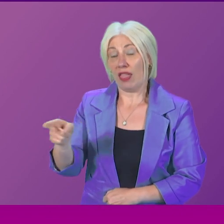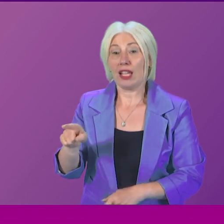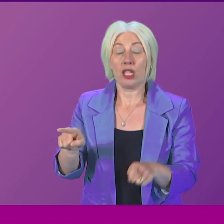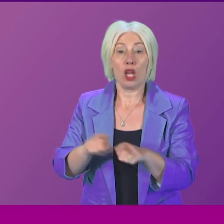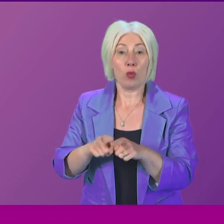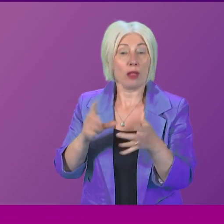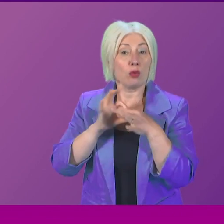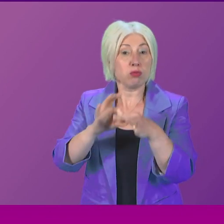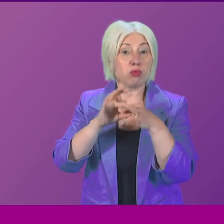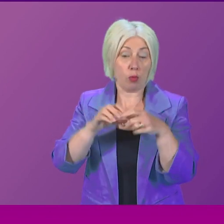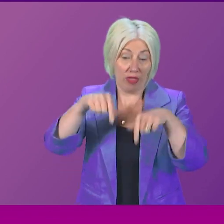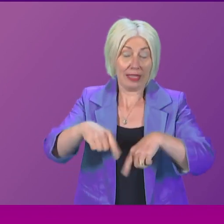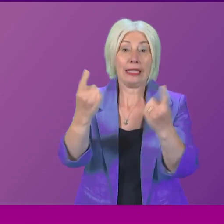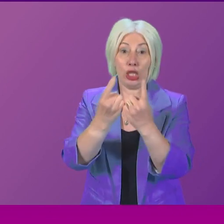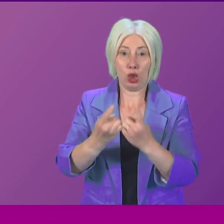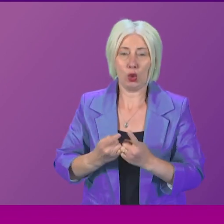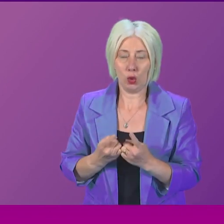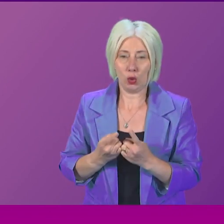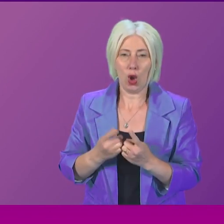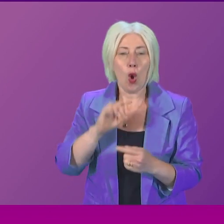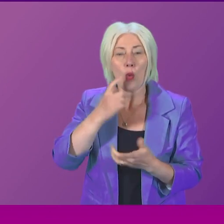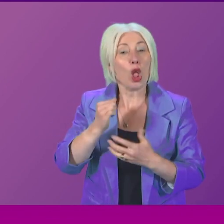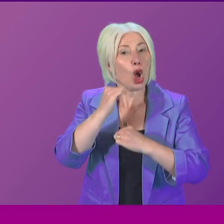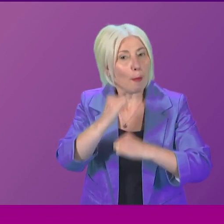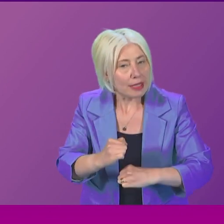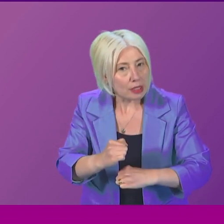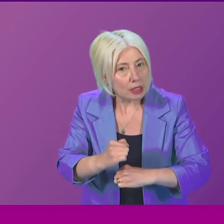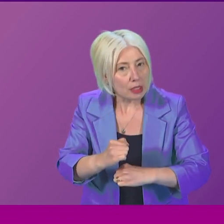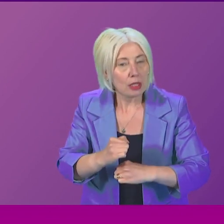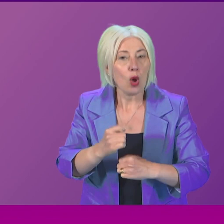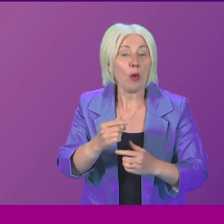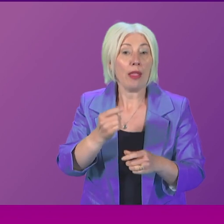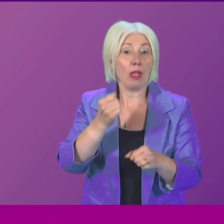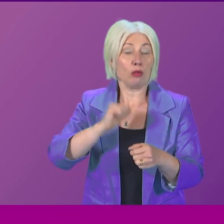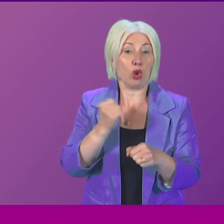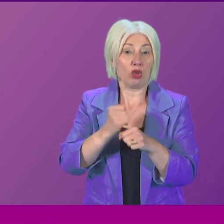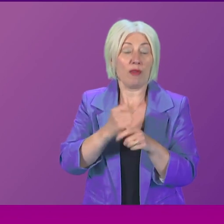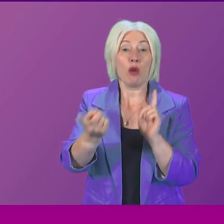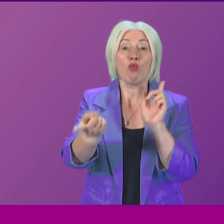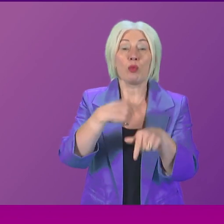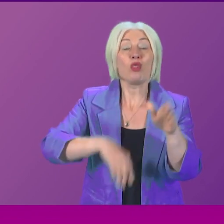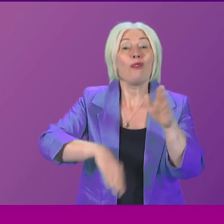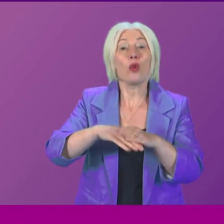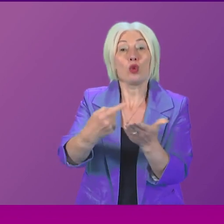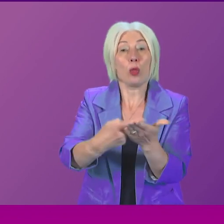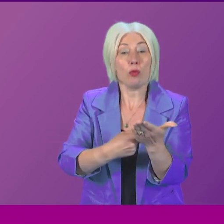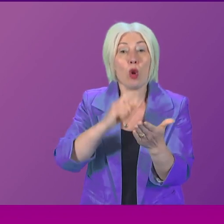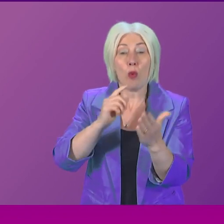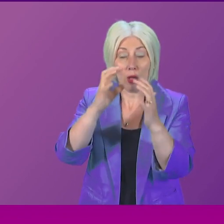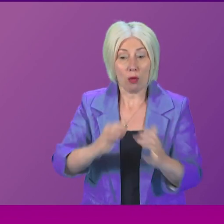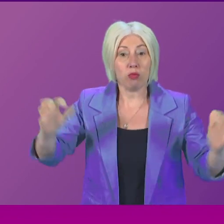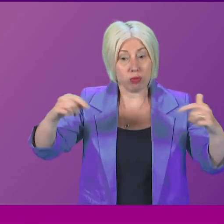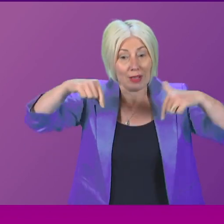his engagement with the issue? And I wonder if he would commit, when the government has responded in full to the report, to a full-chamber